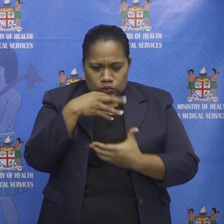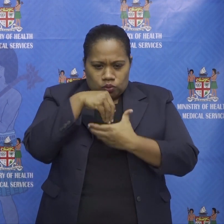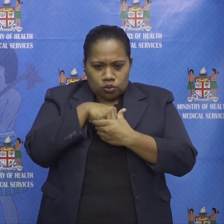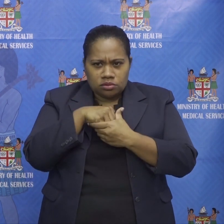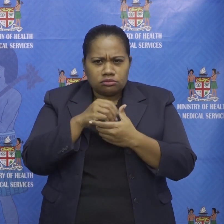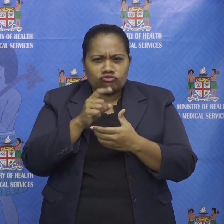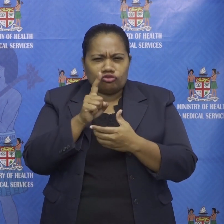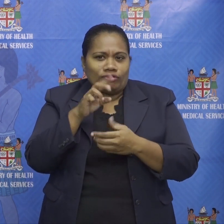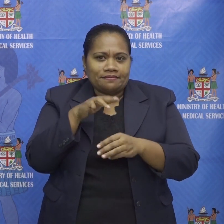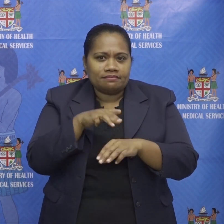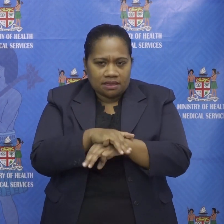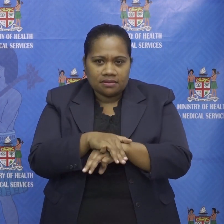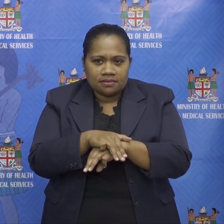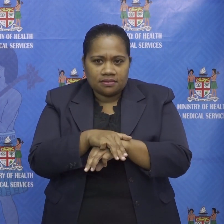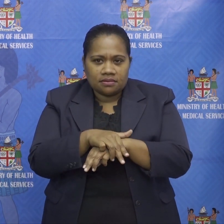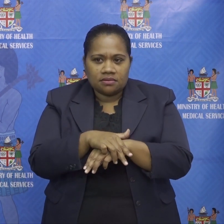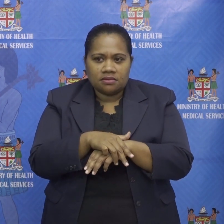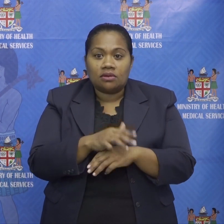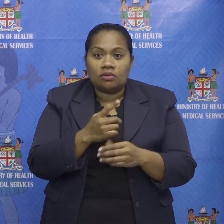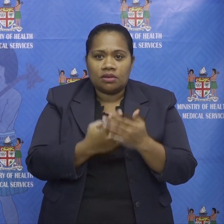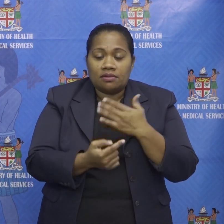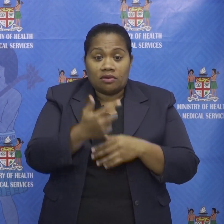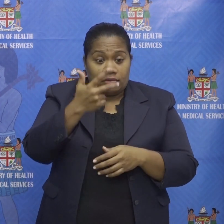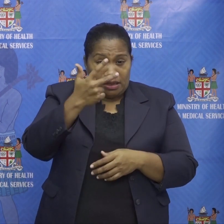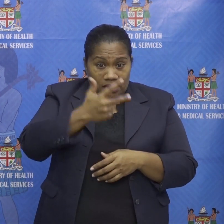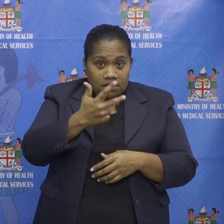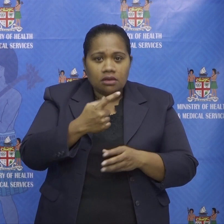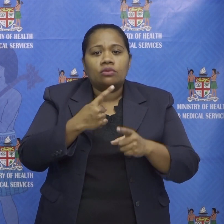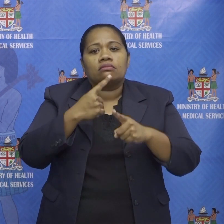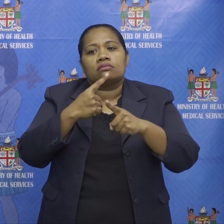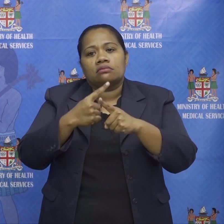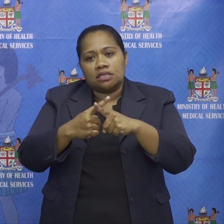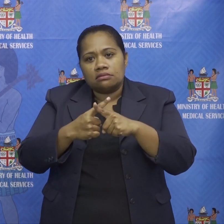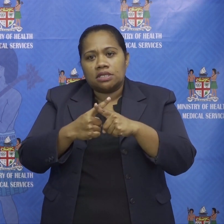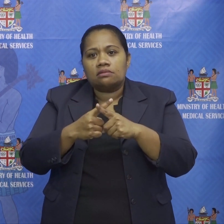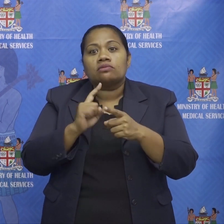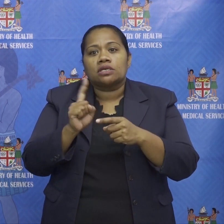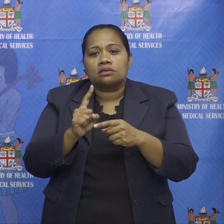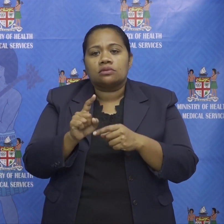we've had a sudden we've multiplied that 18 in the space of a week